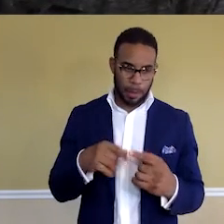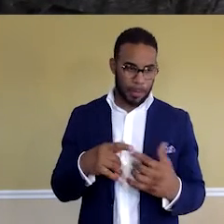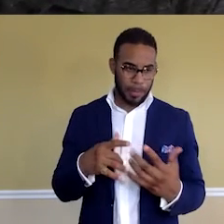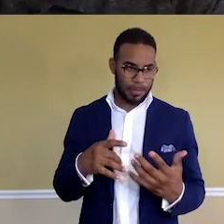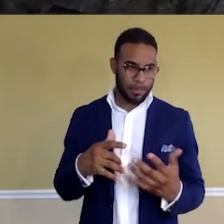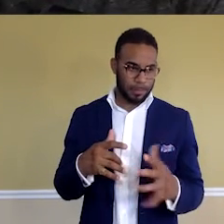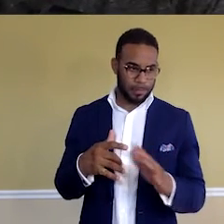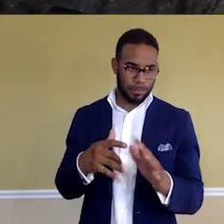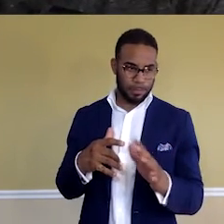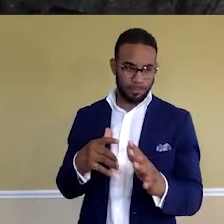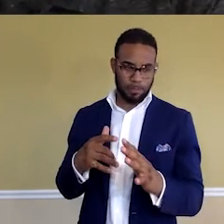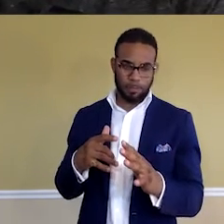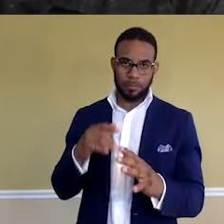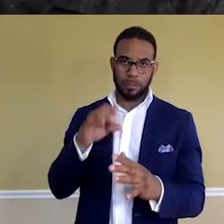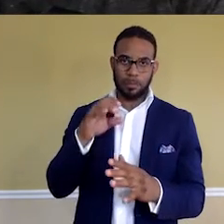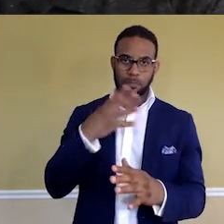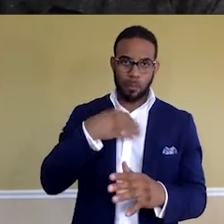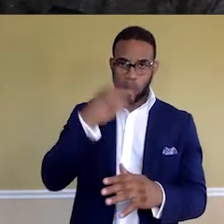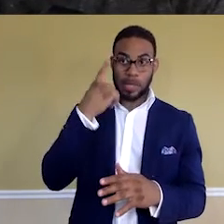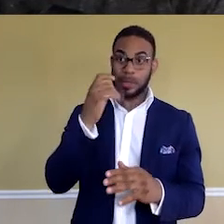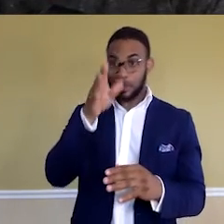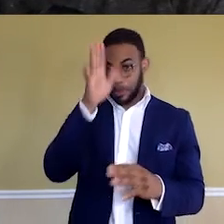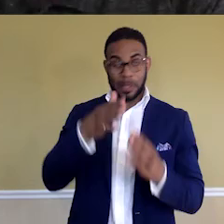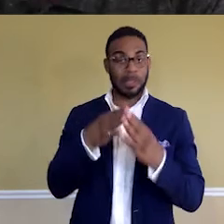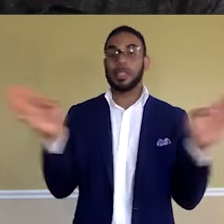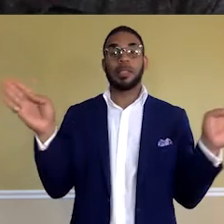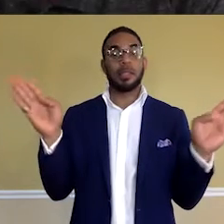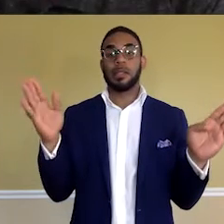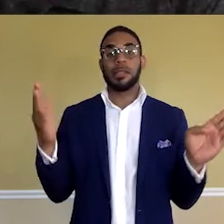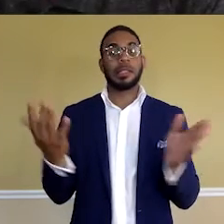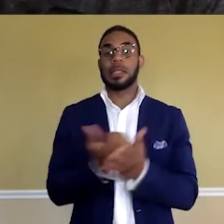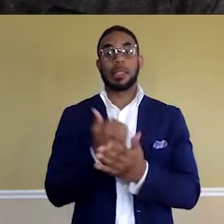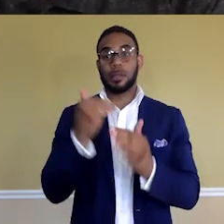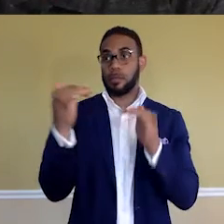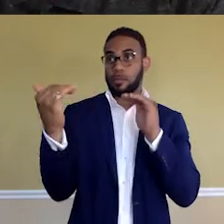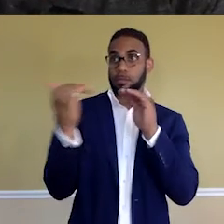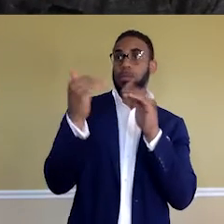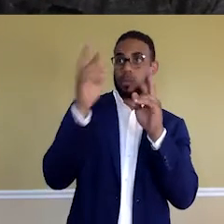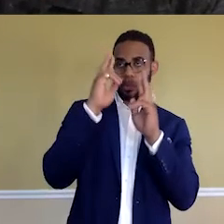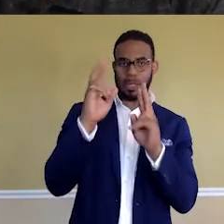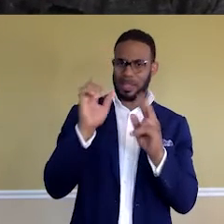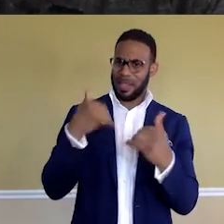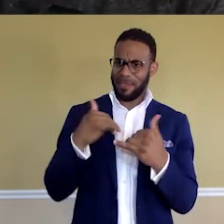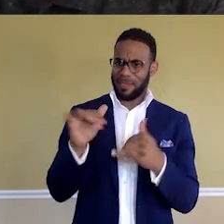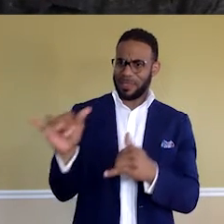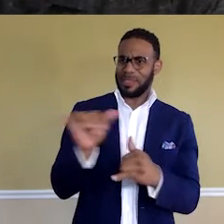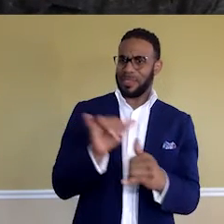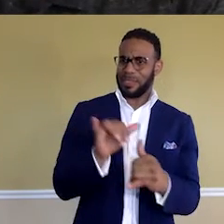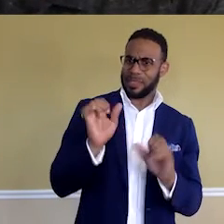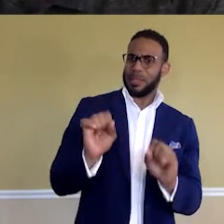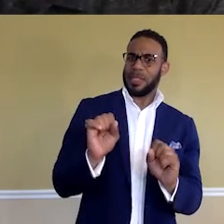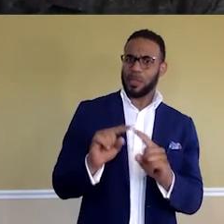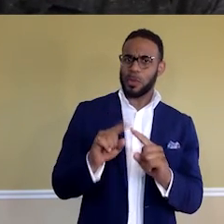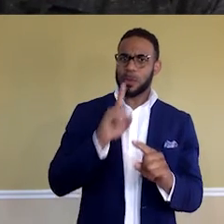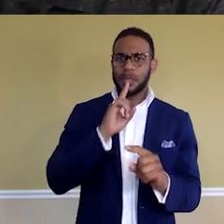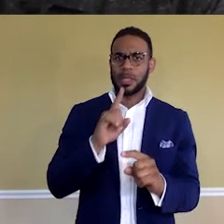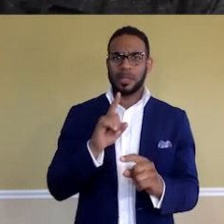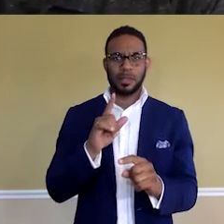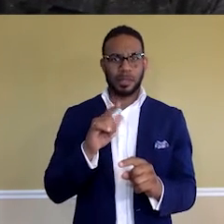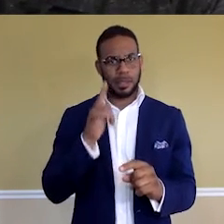talking Caucasian, just males in general, just gaining respect that I have the same, I have the ability to be just as good as they